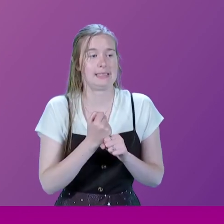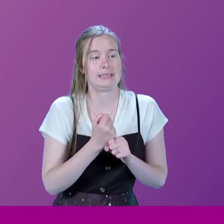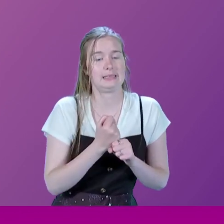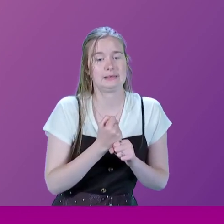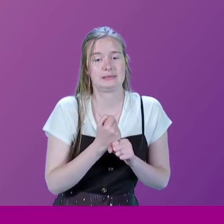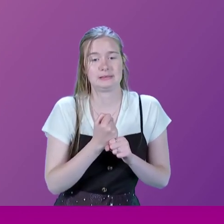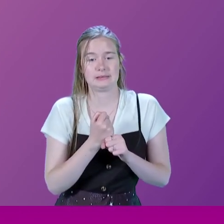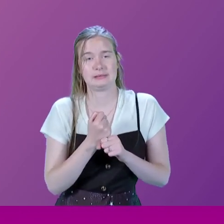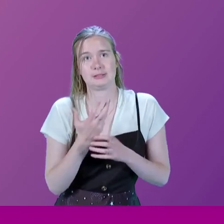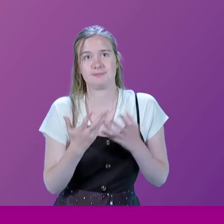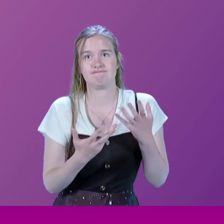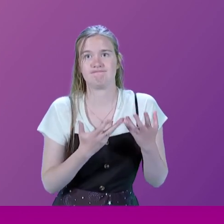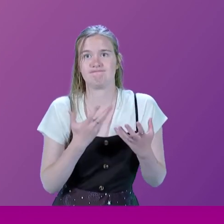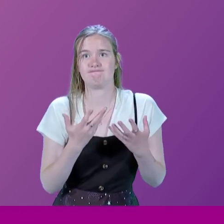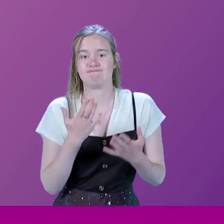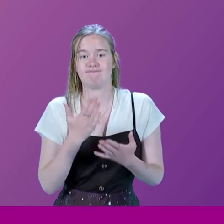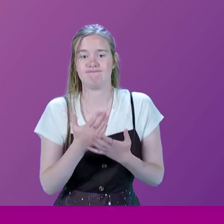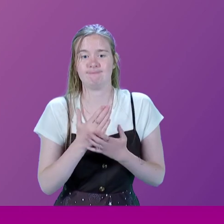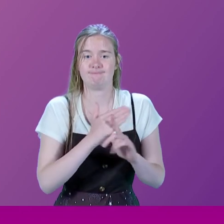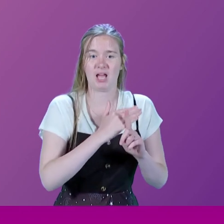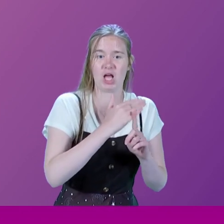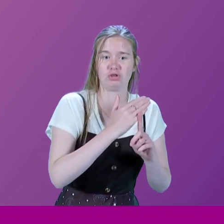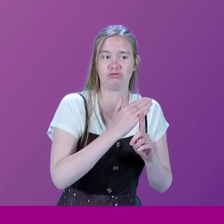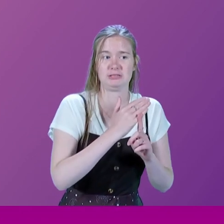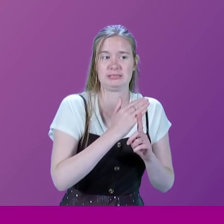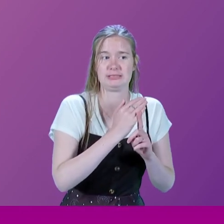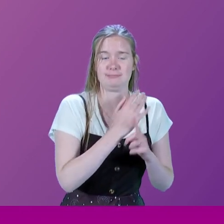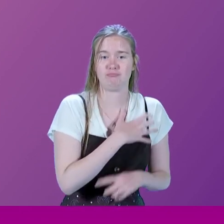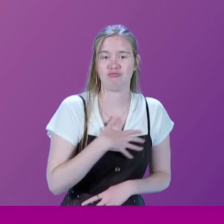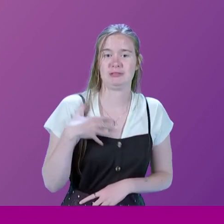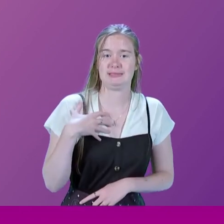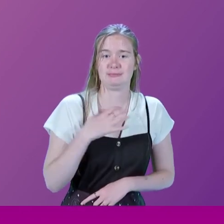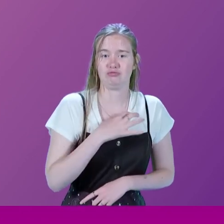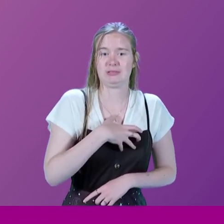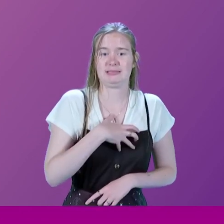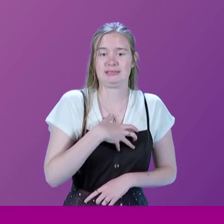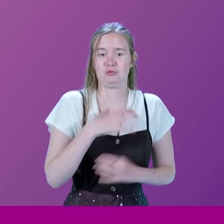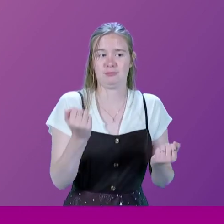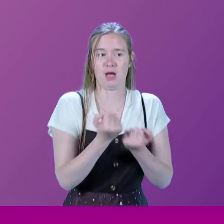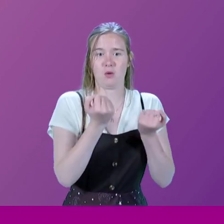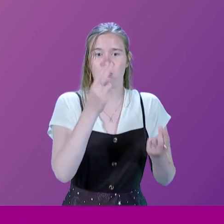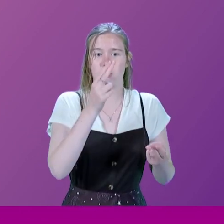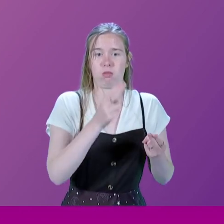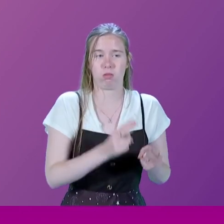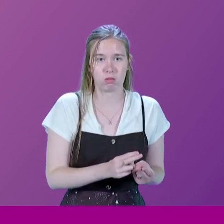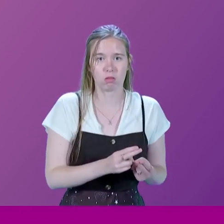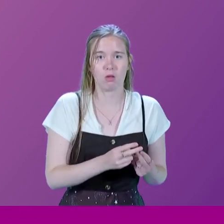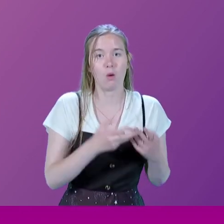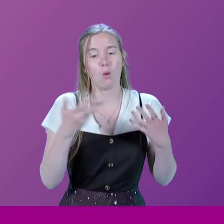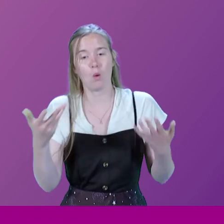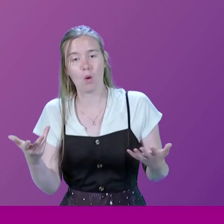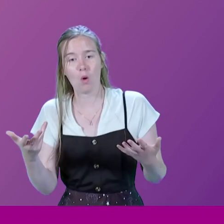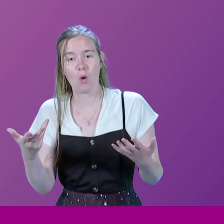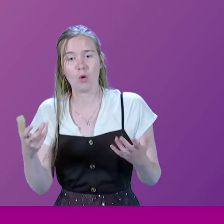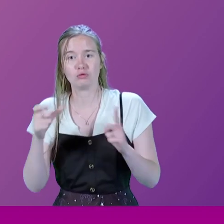a very elderly president, who I think is visibly losing his powers, or